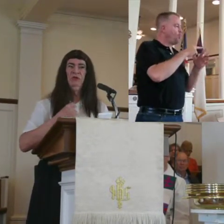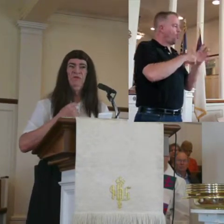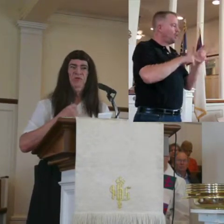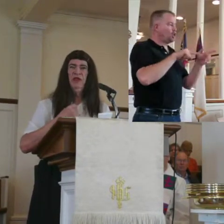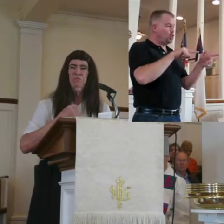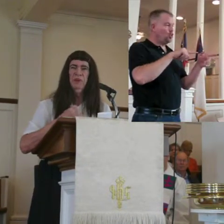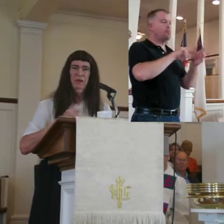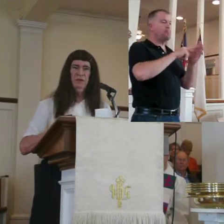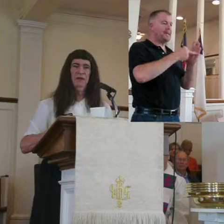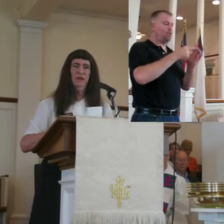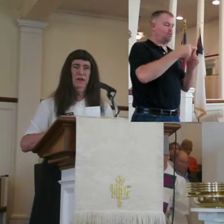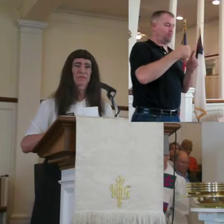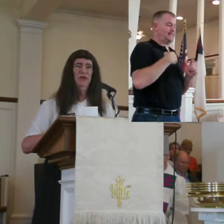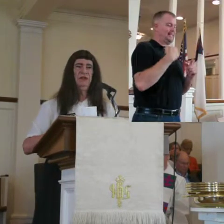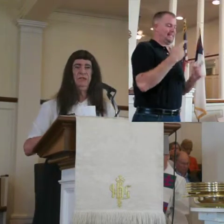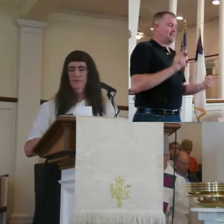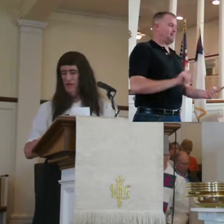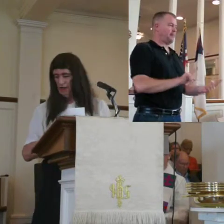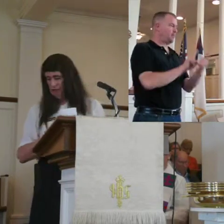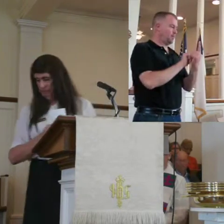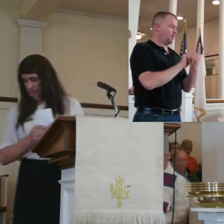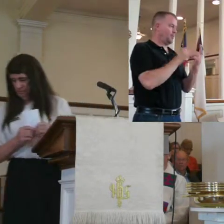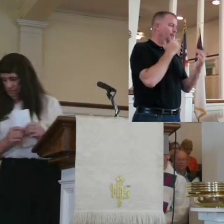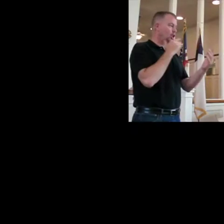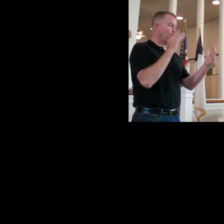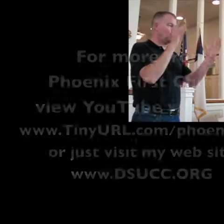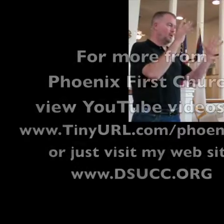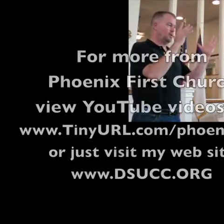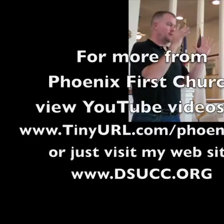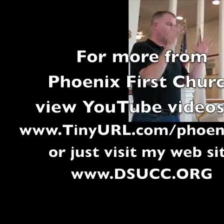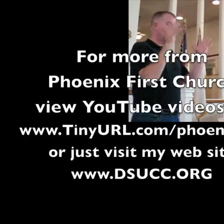but for what you've made me. Thank you. Cool.